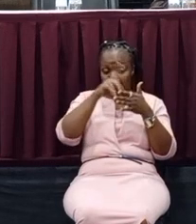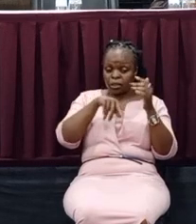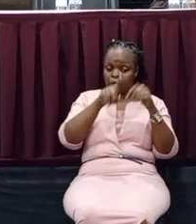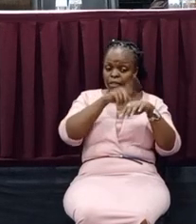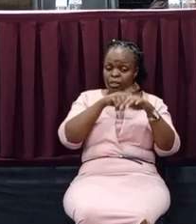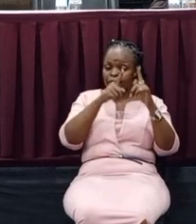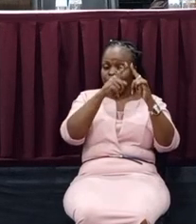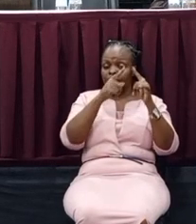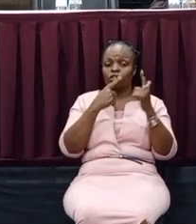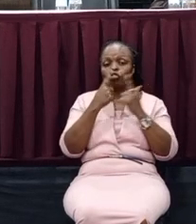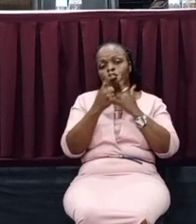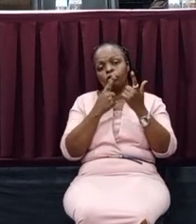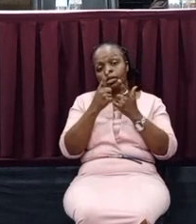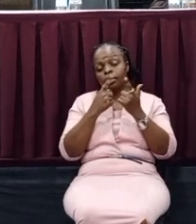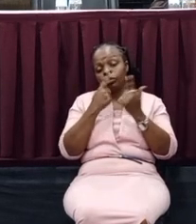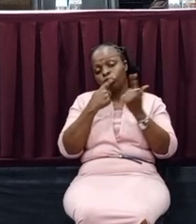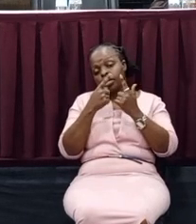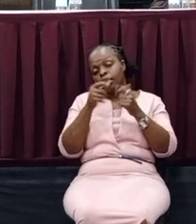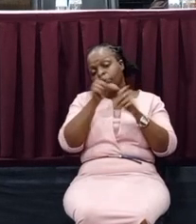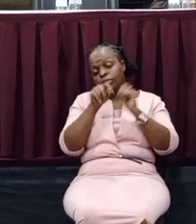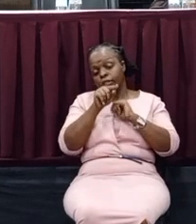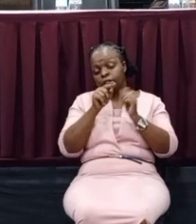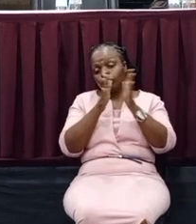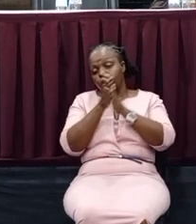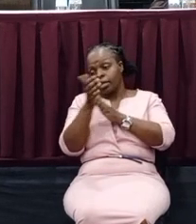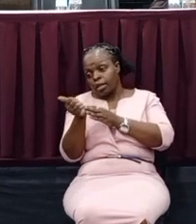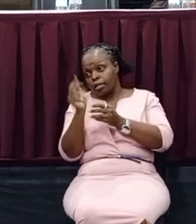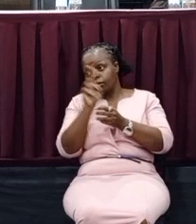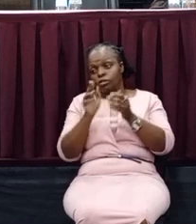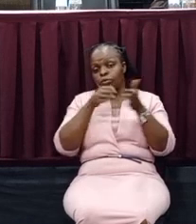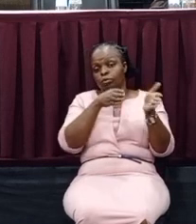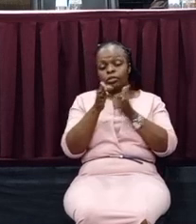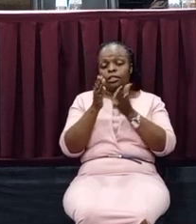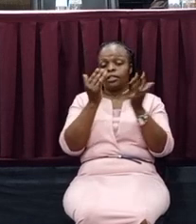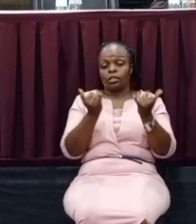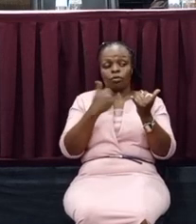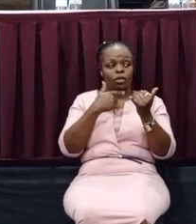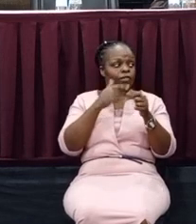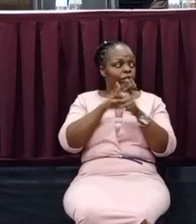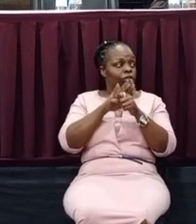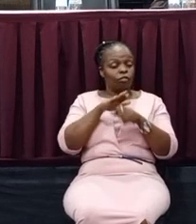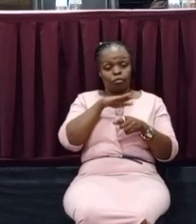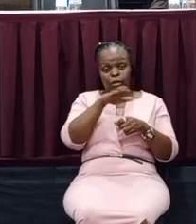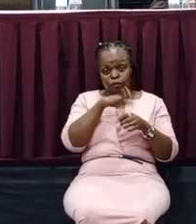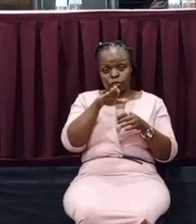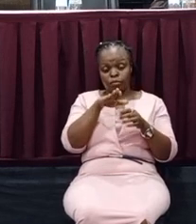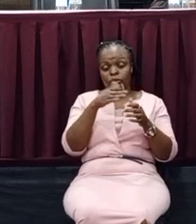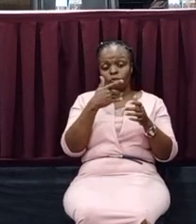Please, talk about it to the others. Use the opportunity. We have now a lot of platforms. We address a lot of